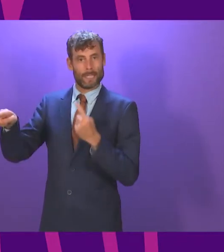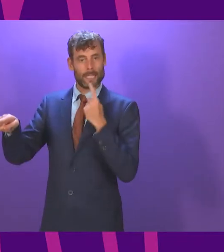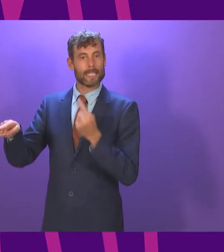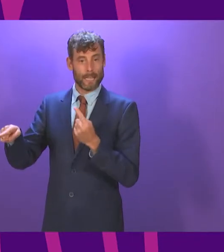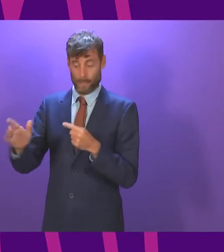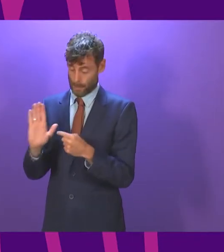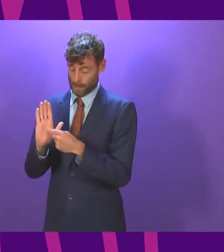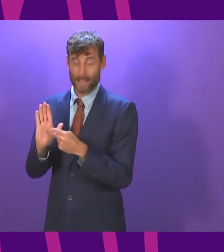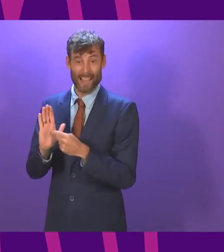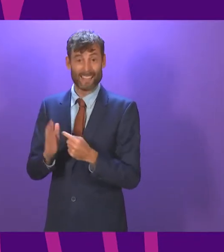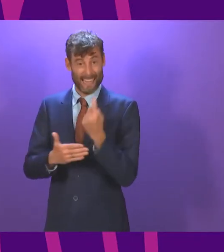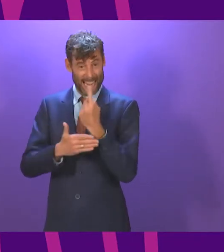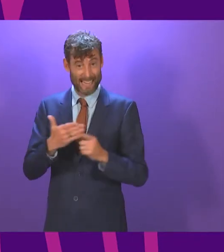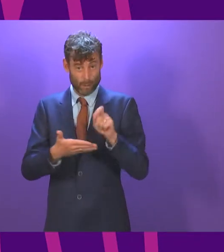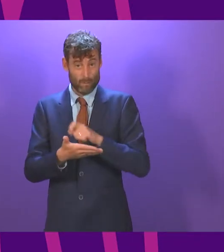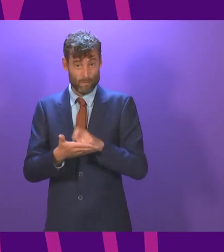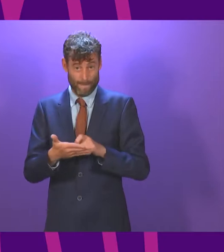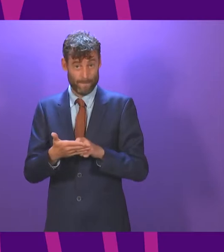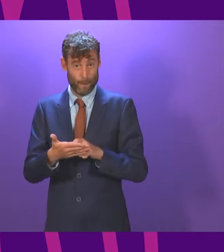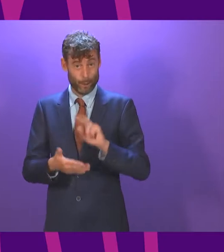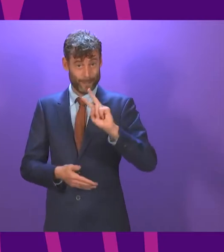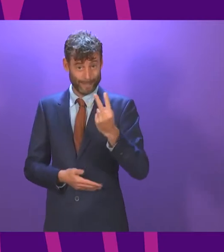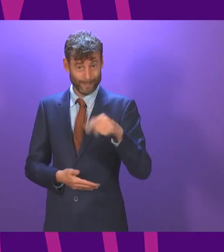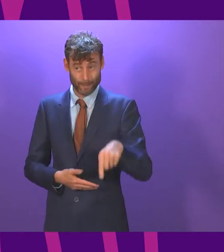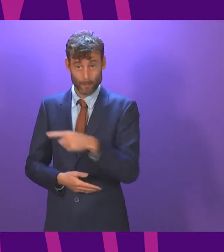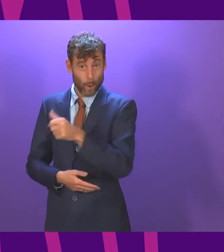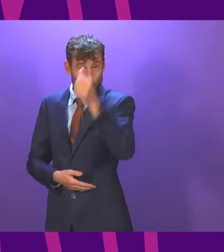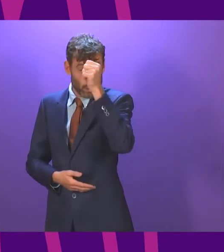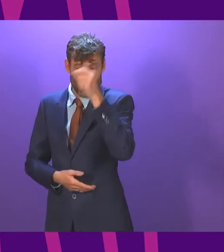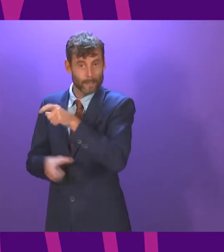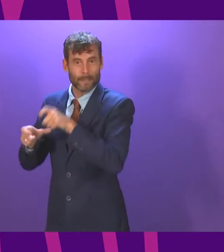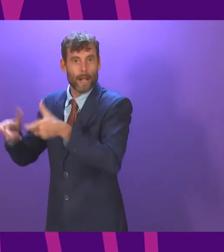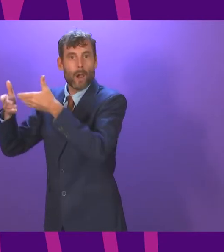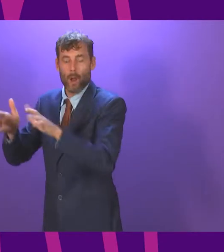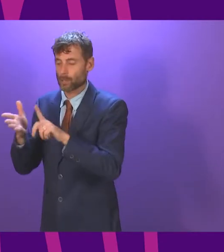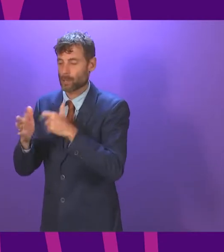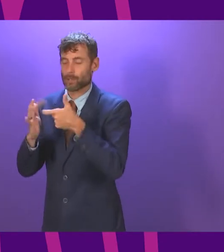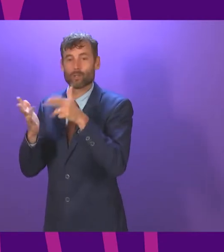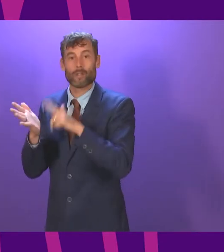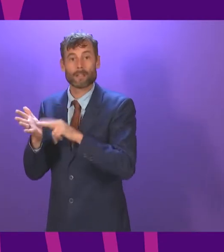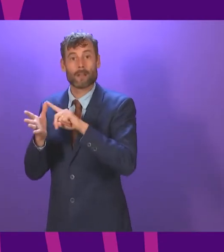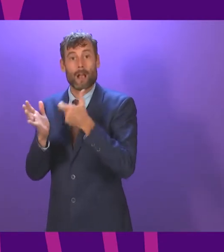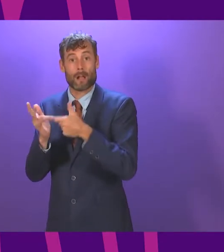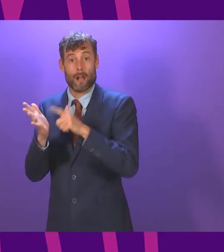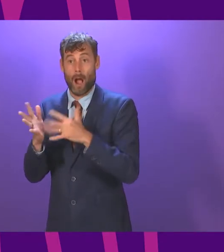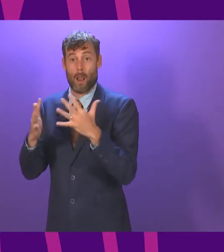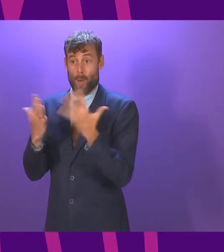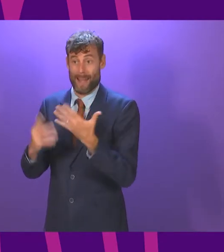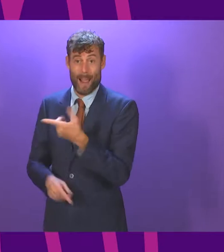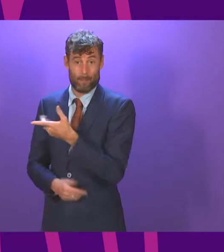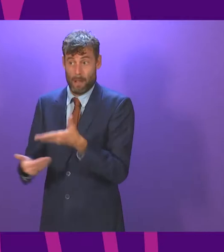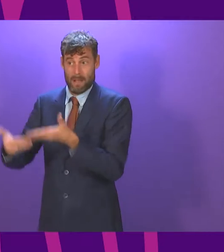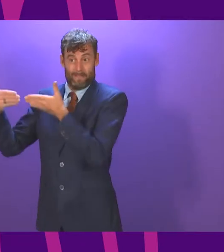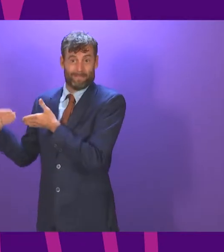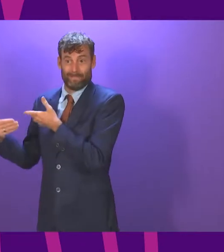the ballot paper Jackson Carlow a man consigned to the back benches led a campaign in 2019 telling us